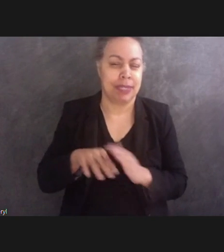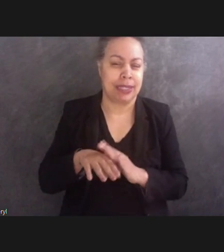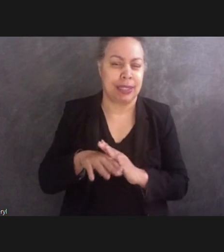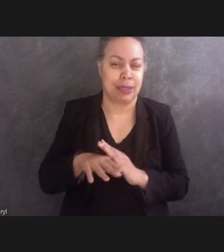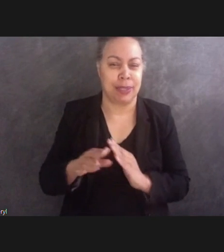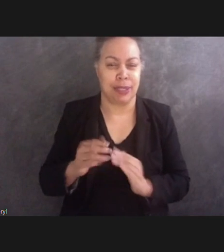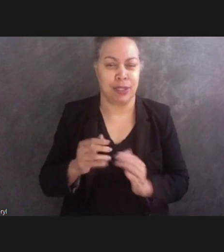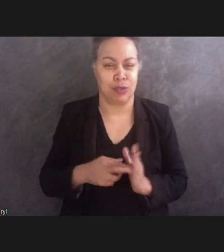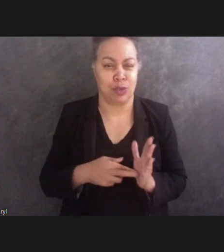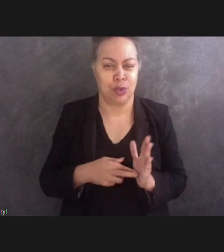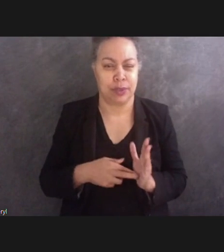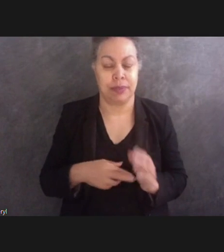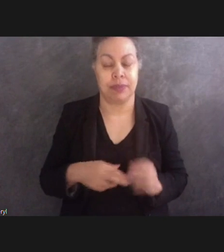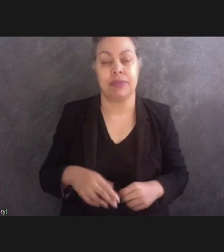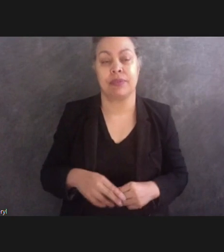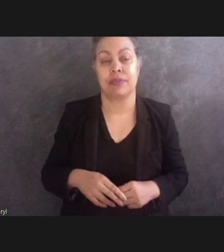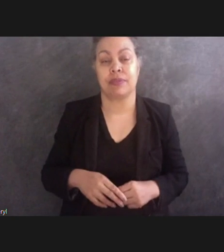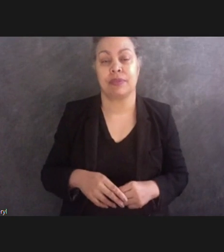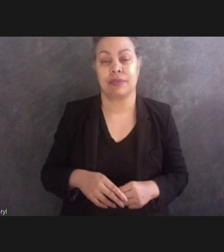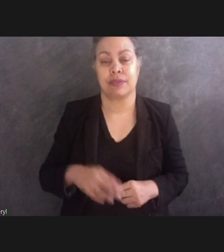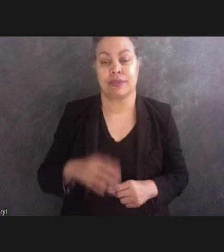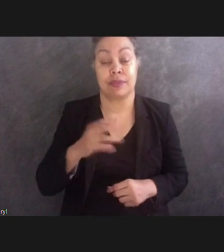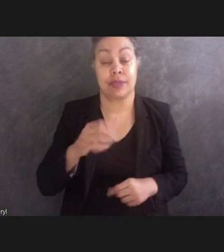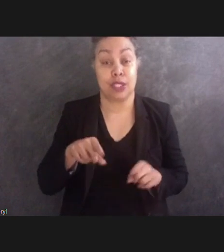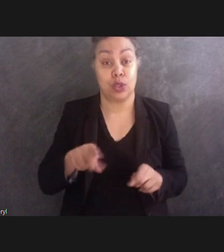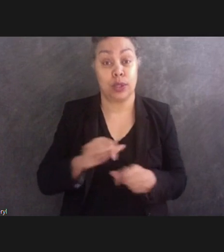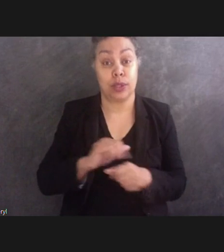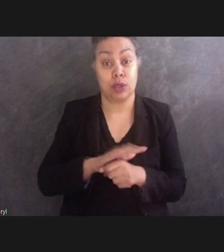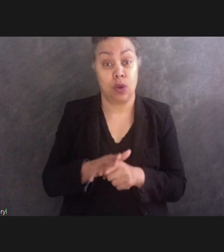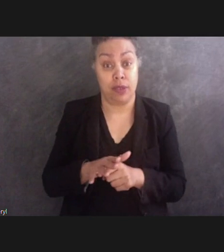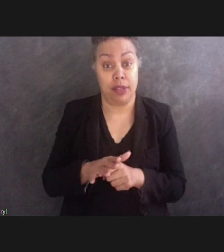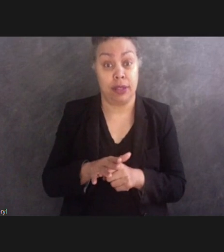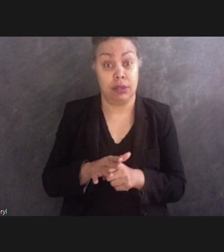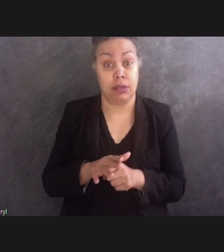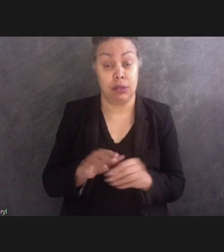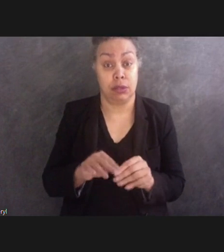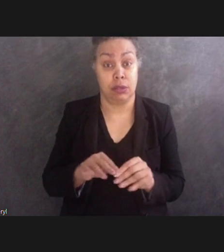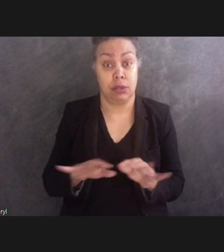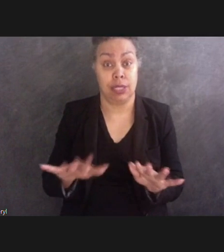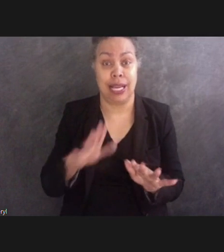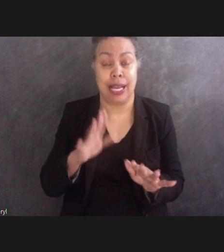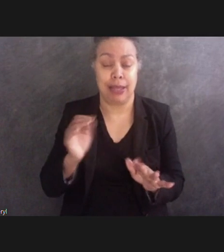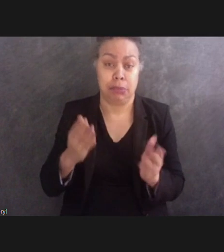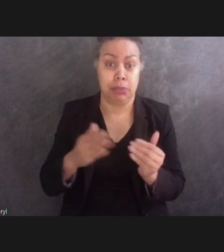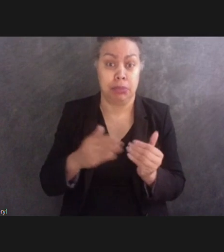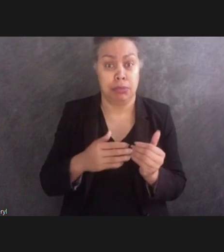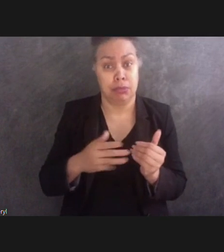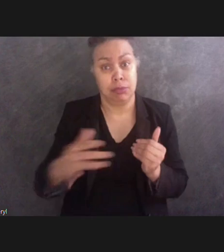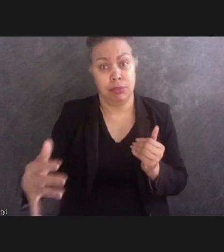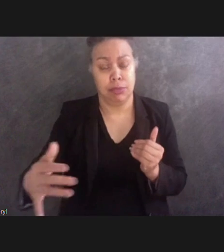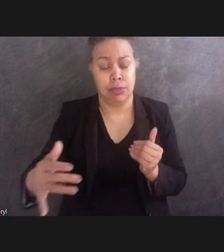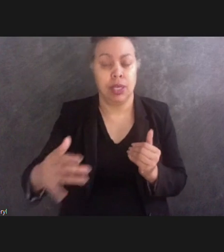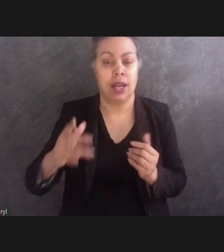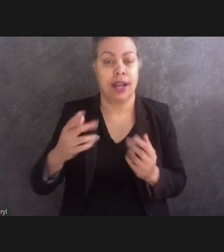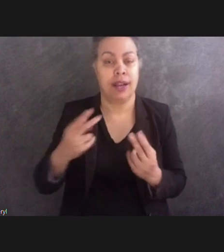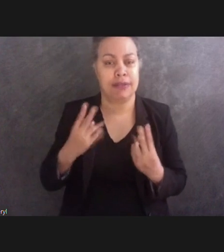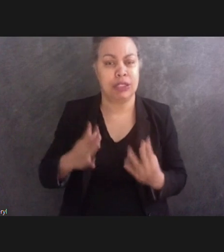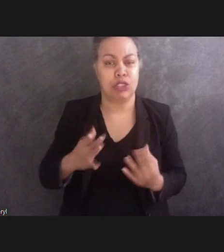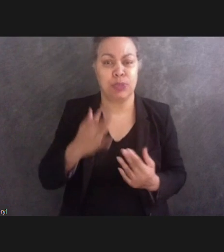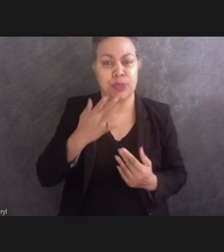During the COVID-19 pandemic and presumably long after, visitors prefer to receive content on